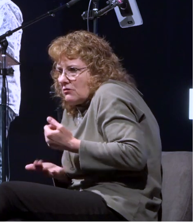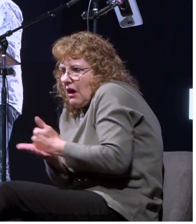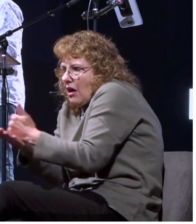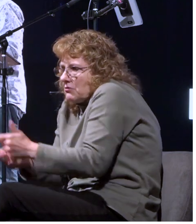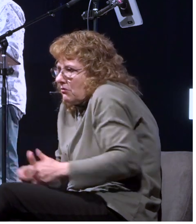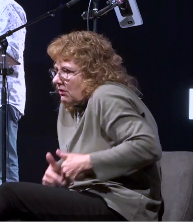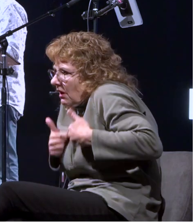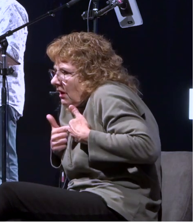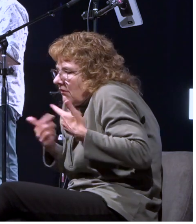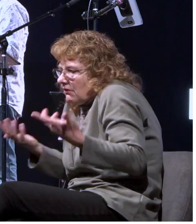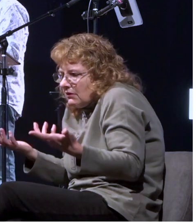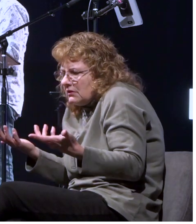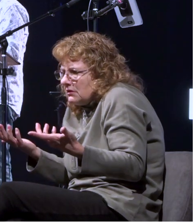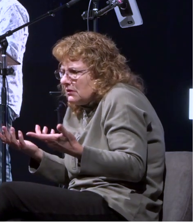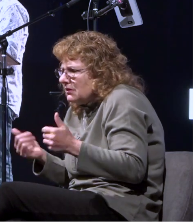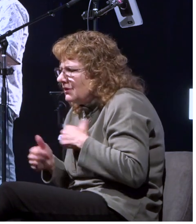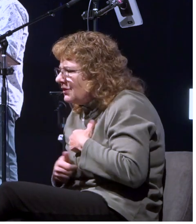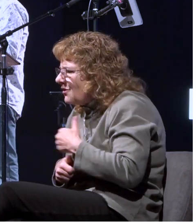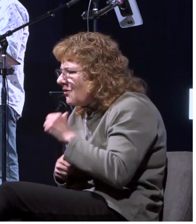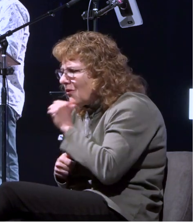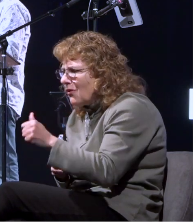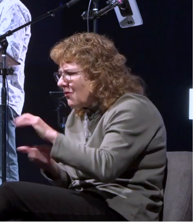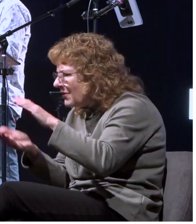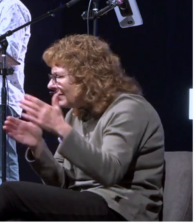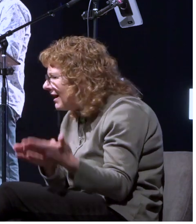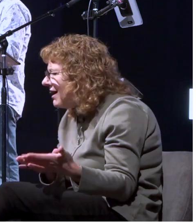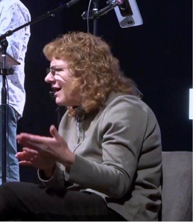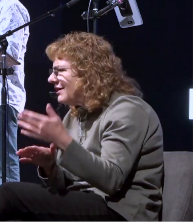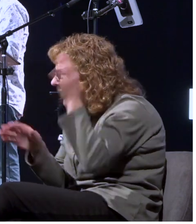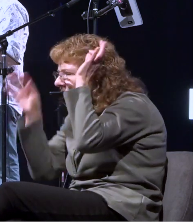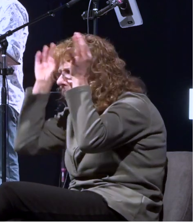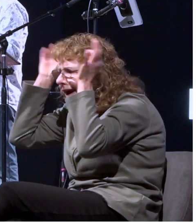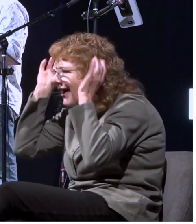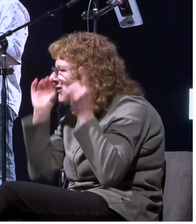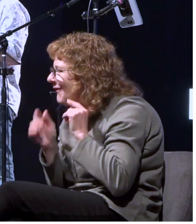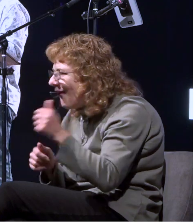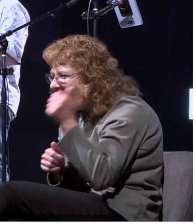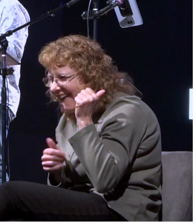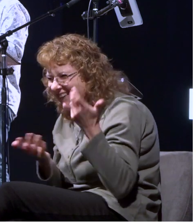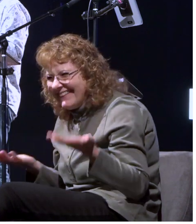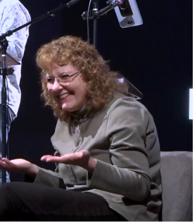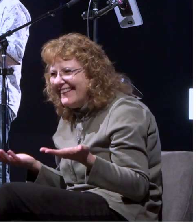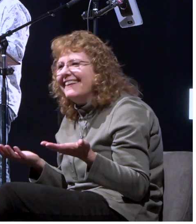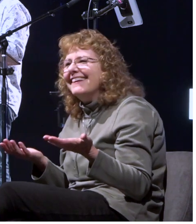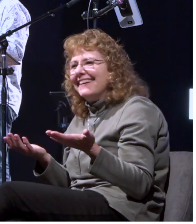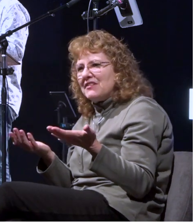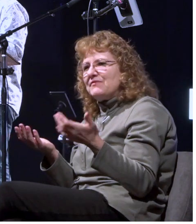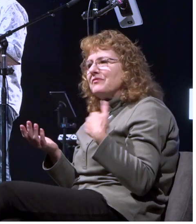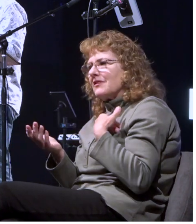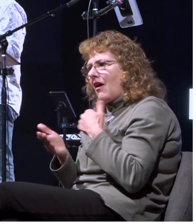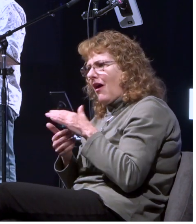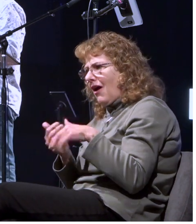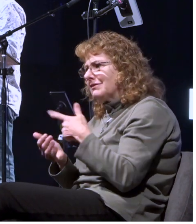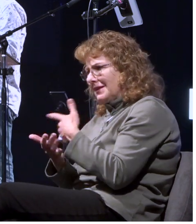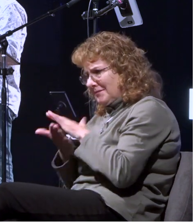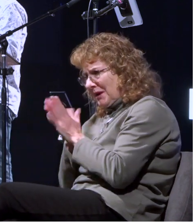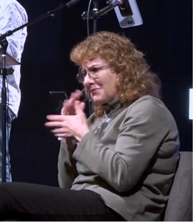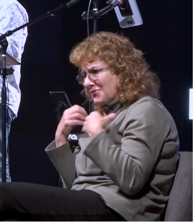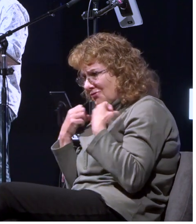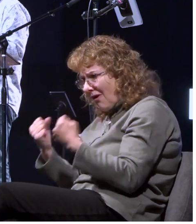not a hair will fall from the head of any of you hey you know what y'all are going to need your strength here in a minute because you'll be swimming for